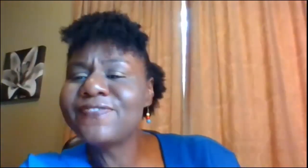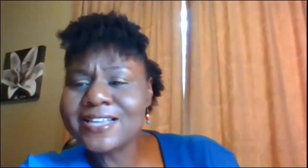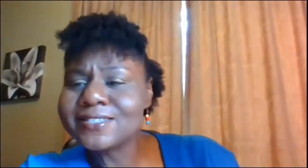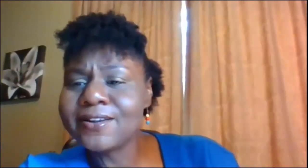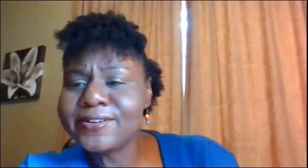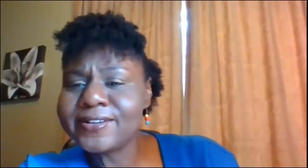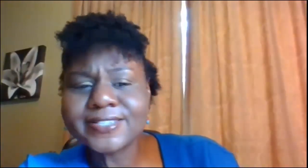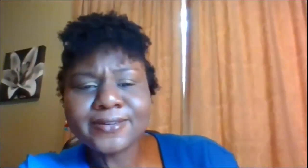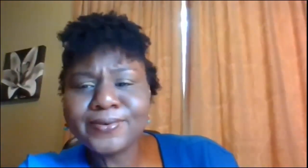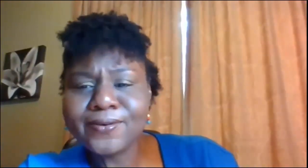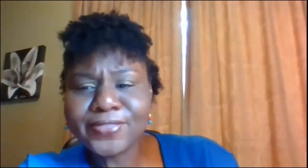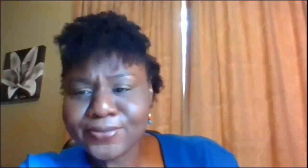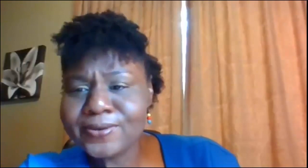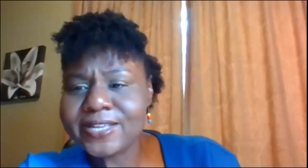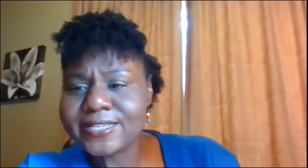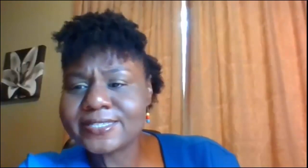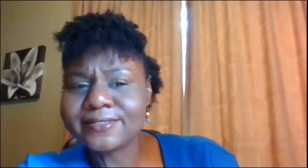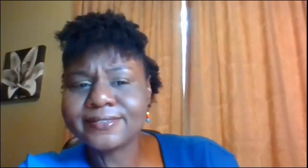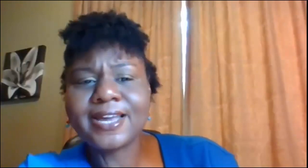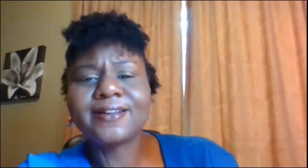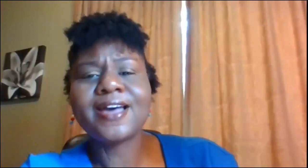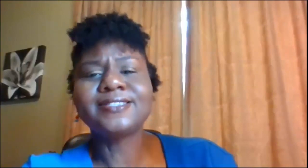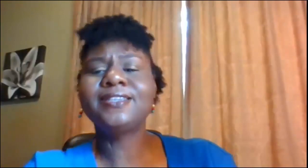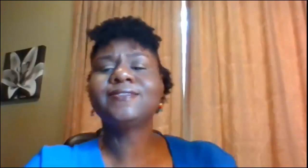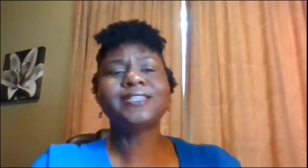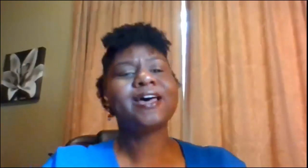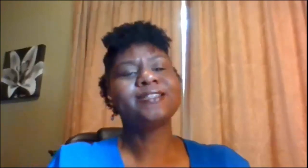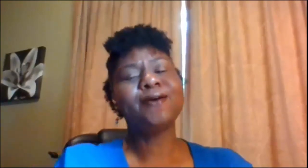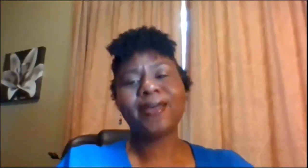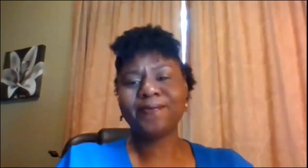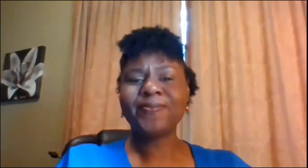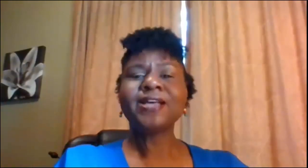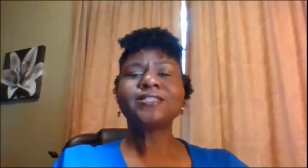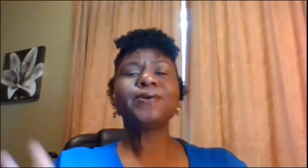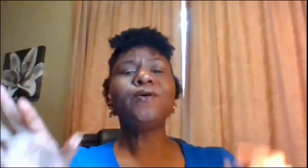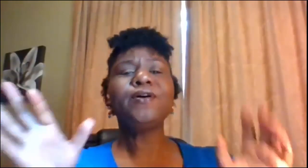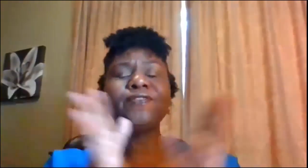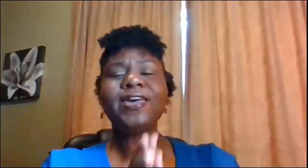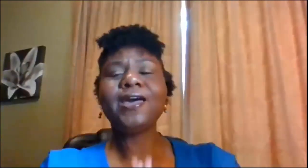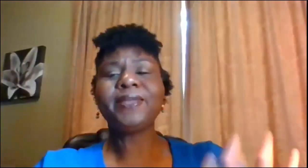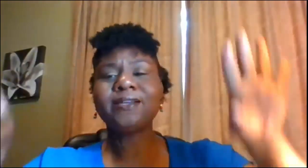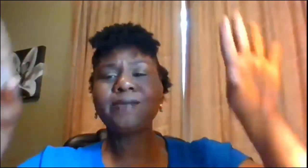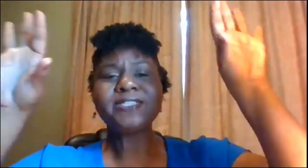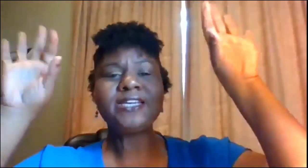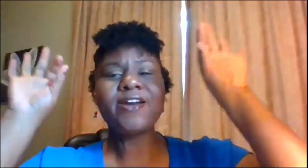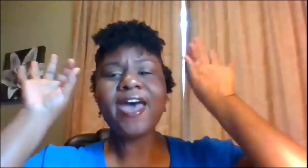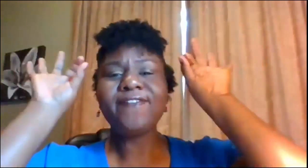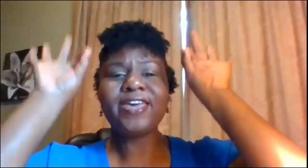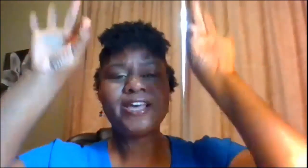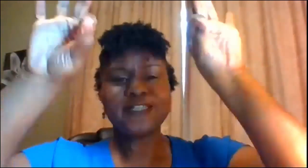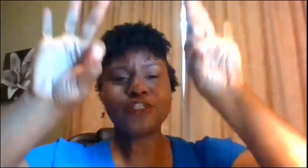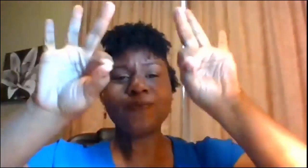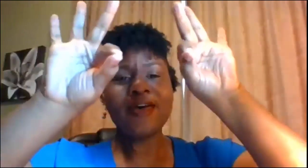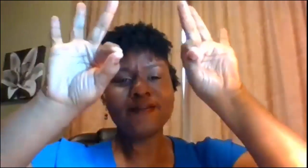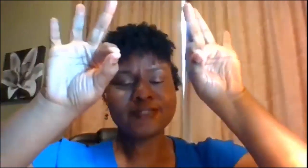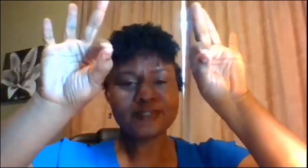fast learners like we're going through this I see those signs all right so we're going for family let me see your F hands two F's